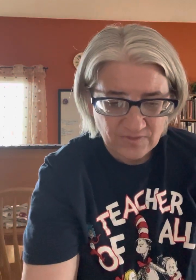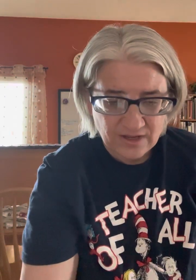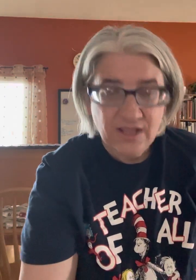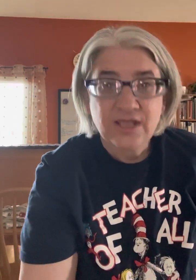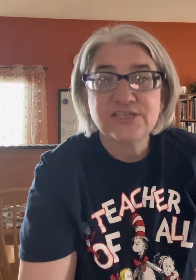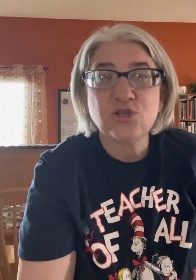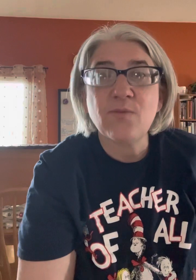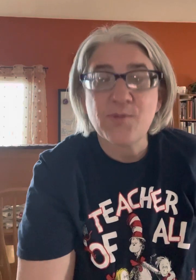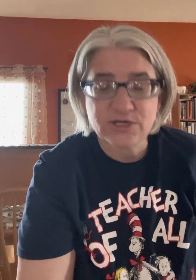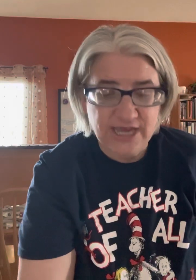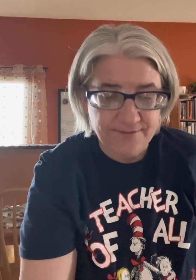Let's do it one more time.